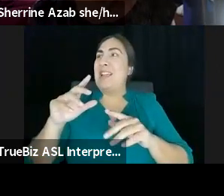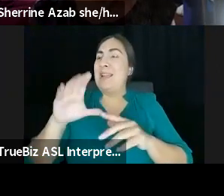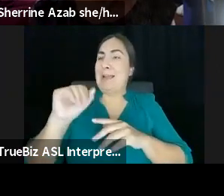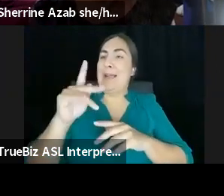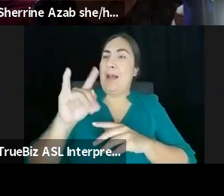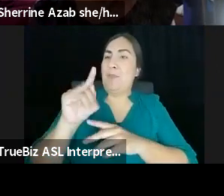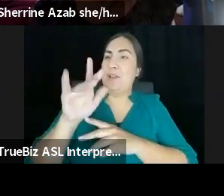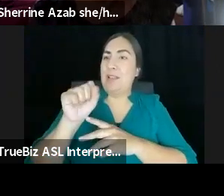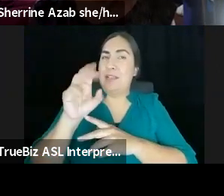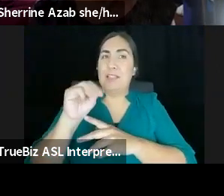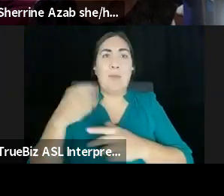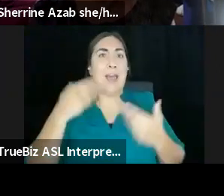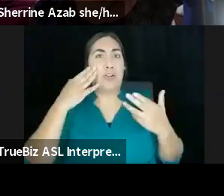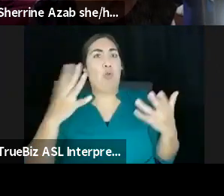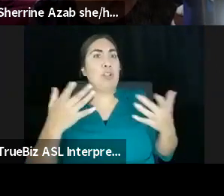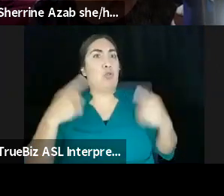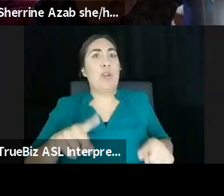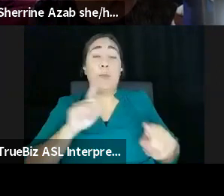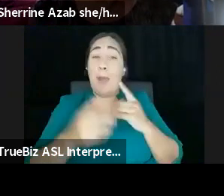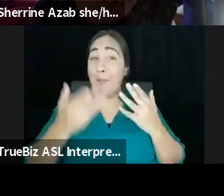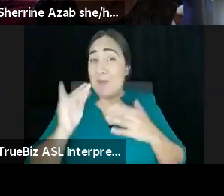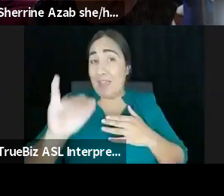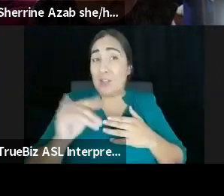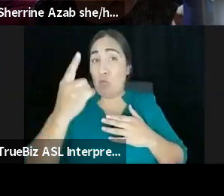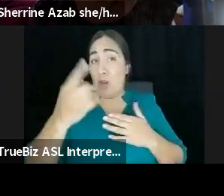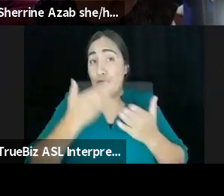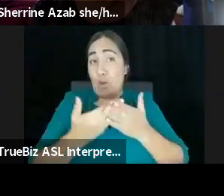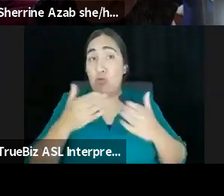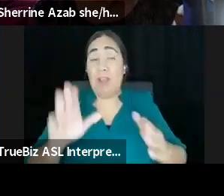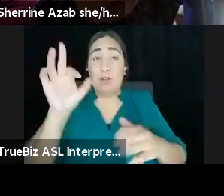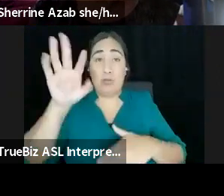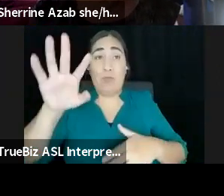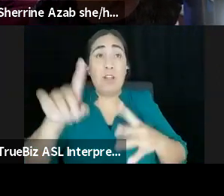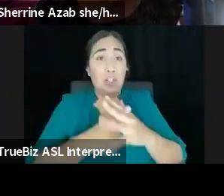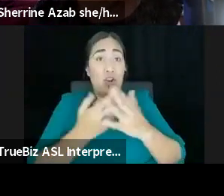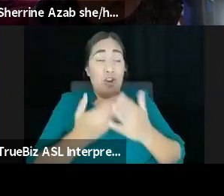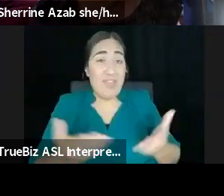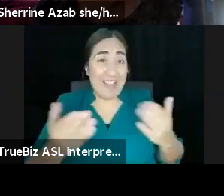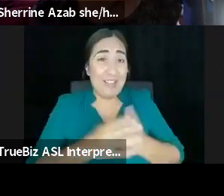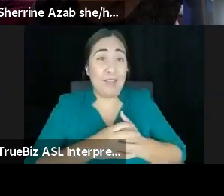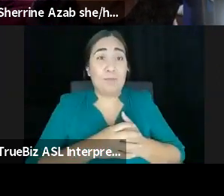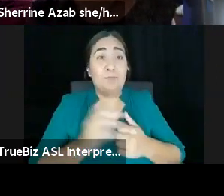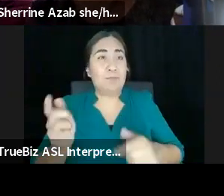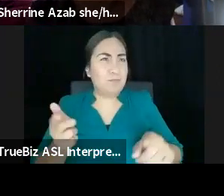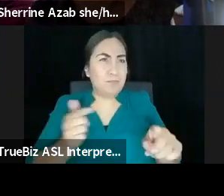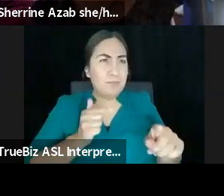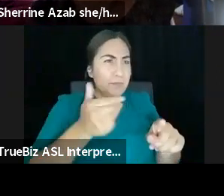things, some creativity. I don't know. A number of answers there for Shireen's response. Well, hold on. Actually, I want to ask, um,